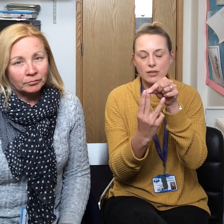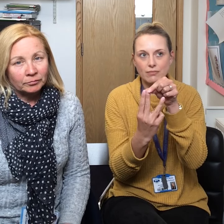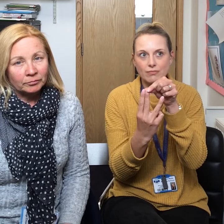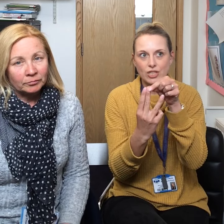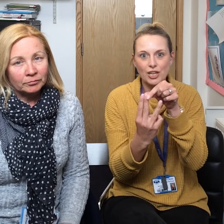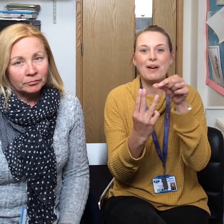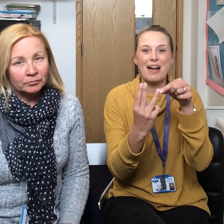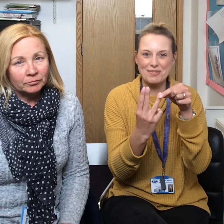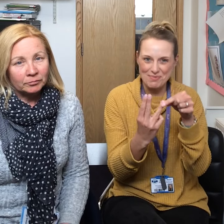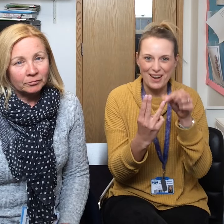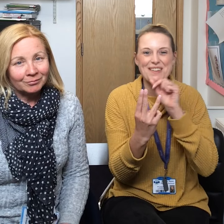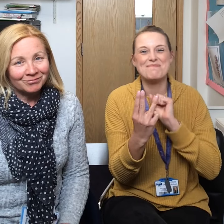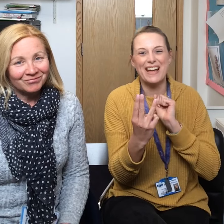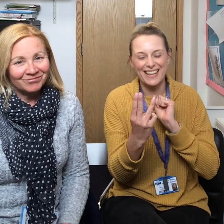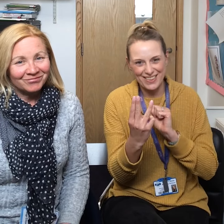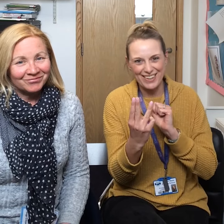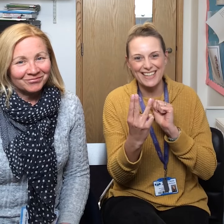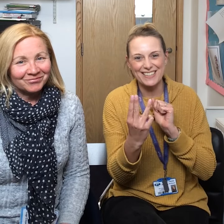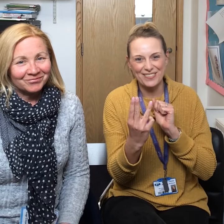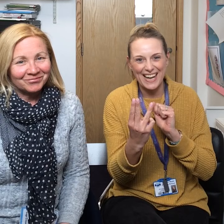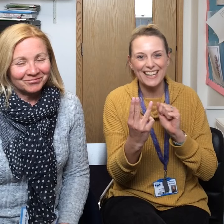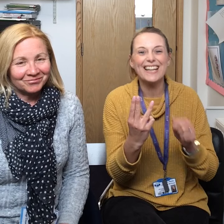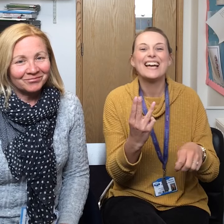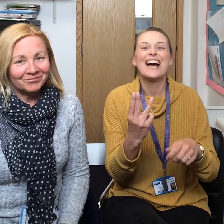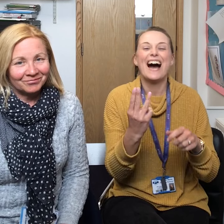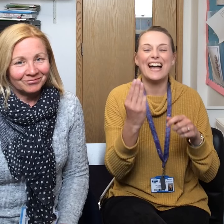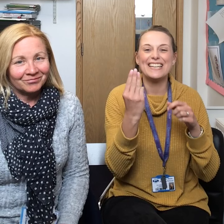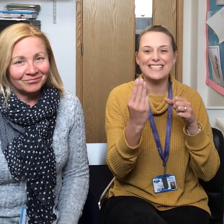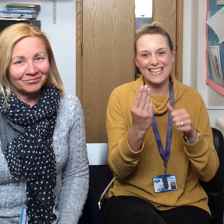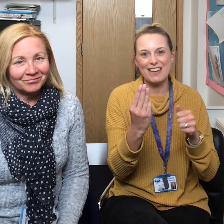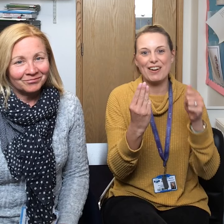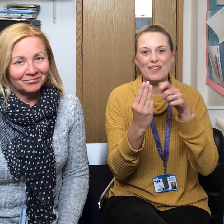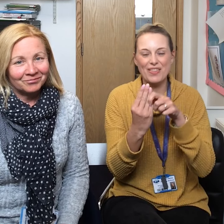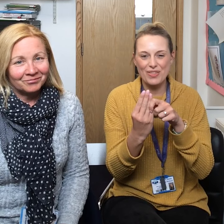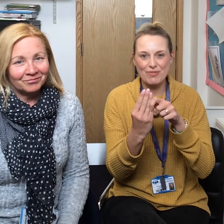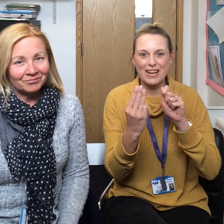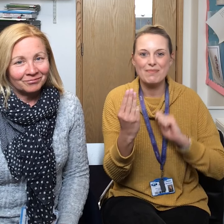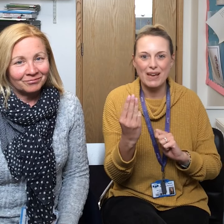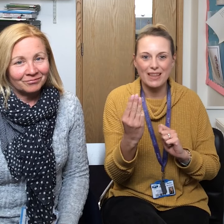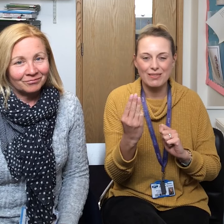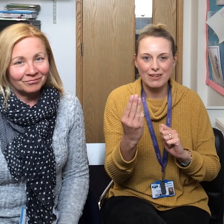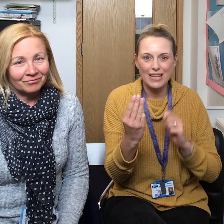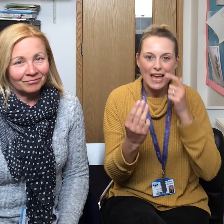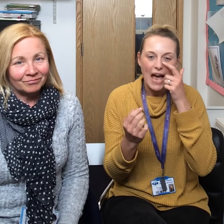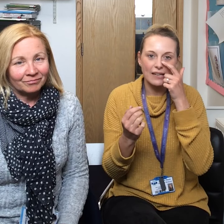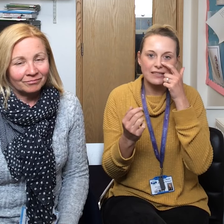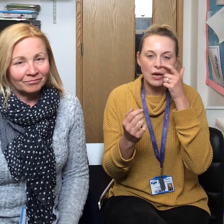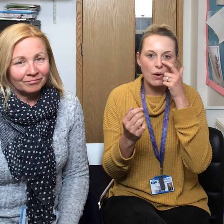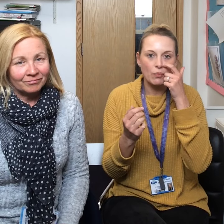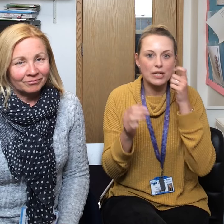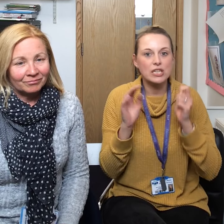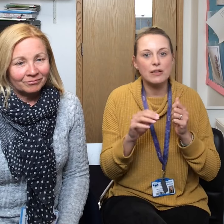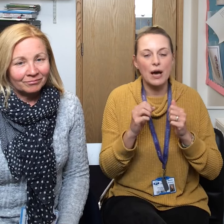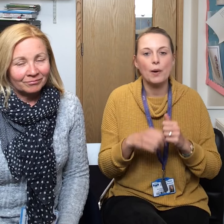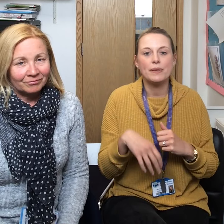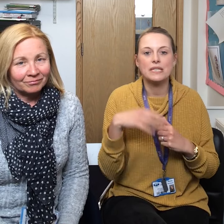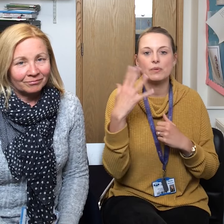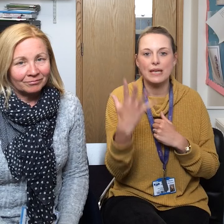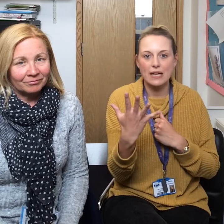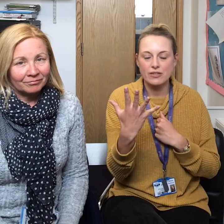Two and one make three as well. And zero and three make three and so on. We do that up until we get